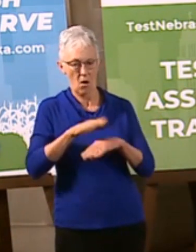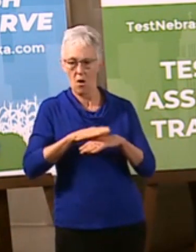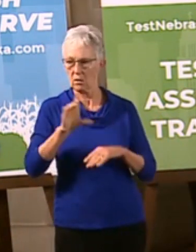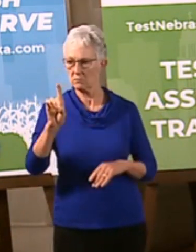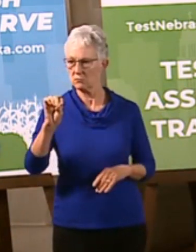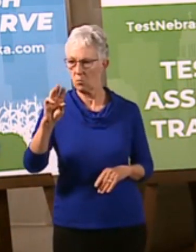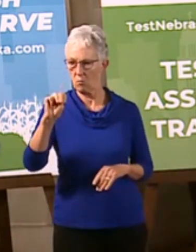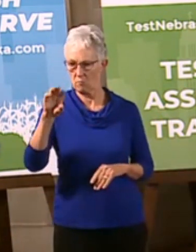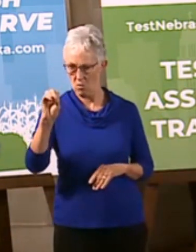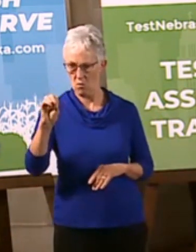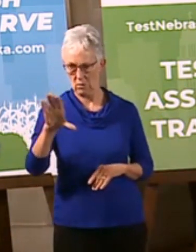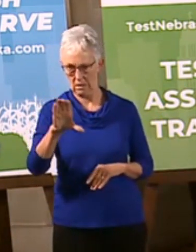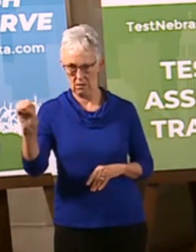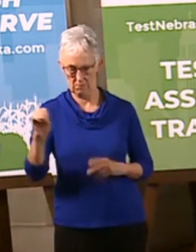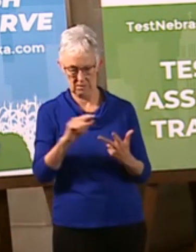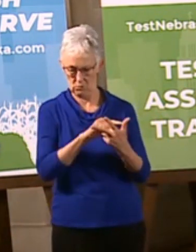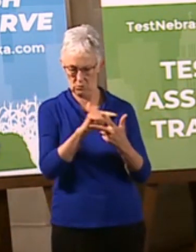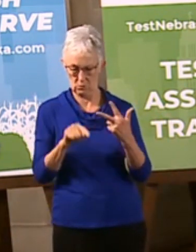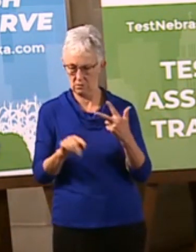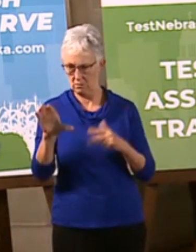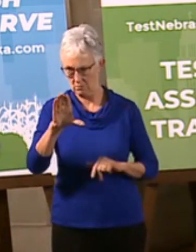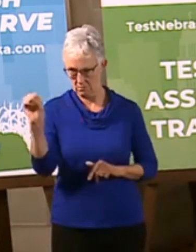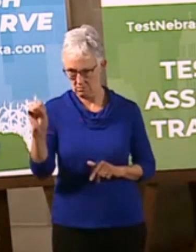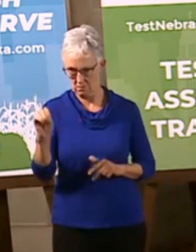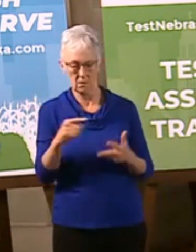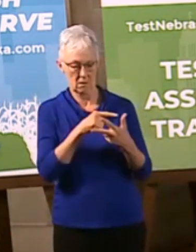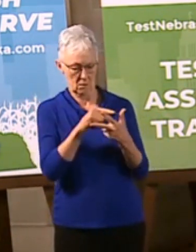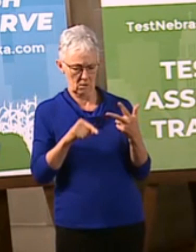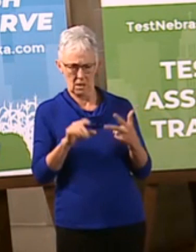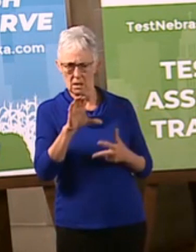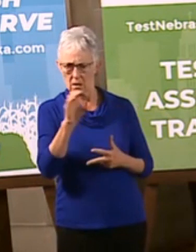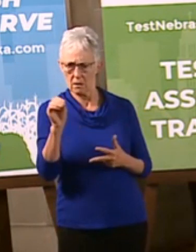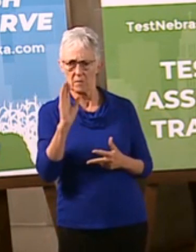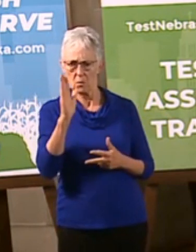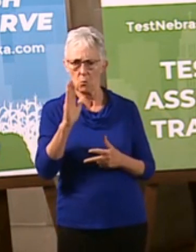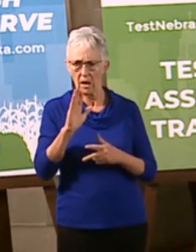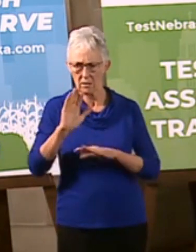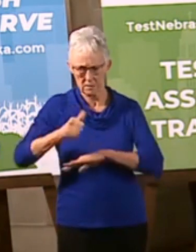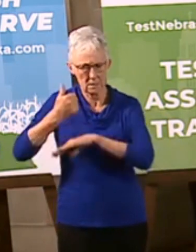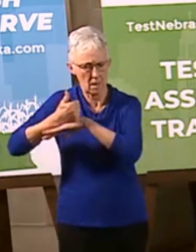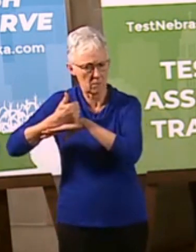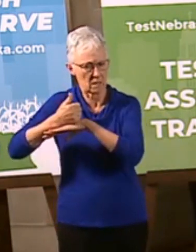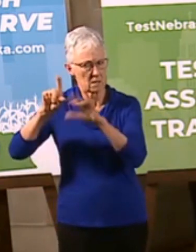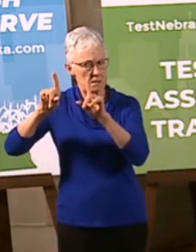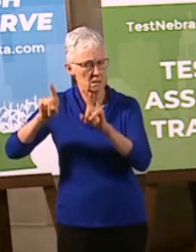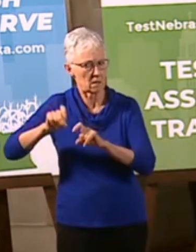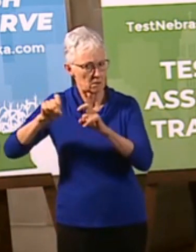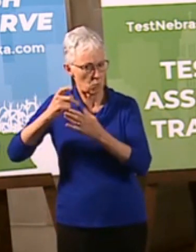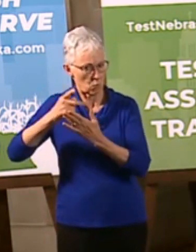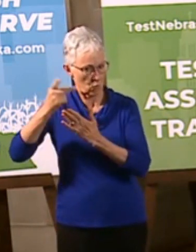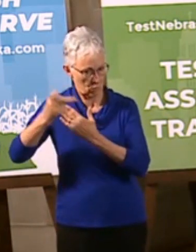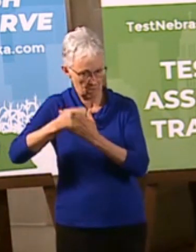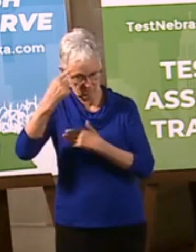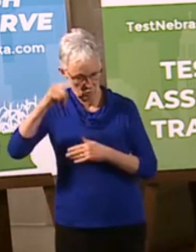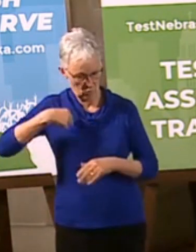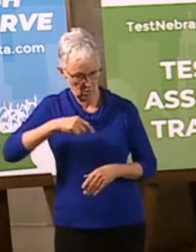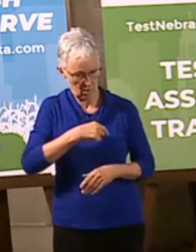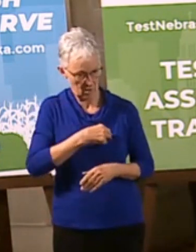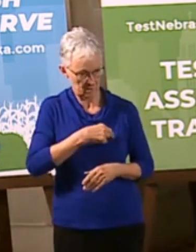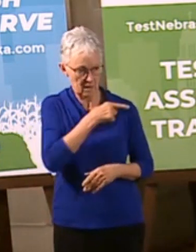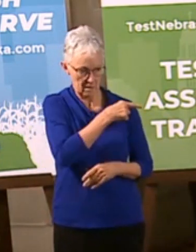and Domo will be putting together a testing program for us that will set up a lab here in Nebraska